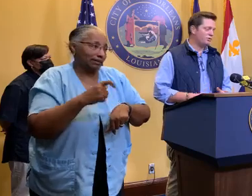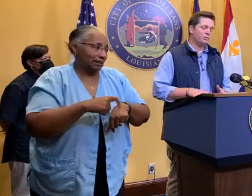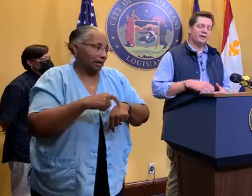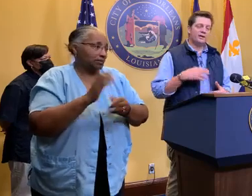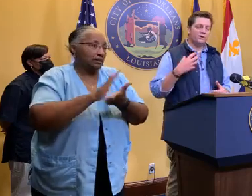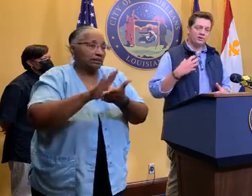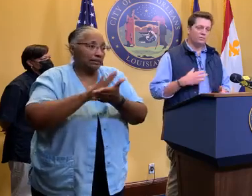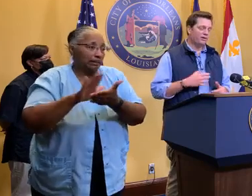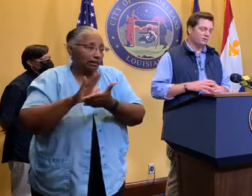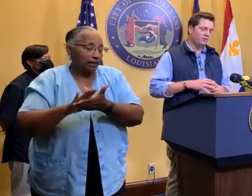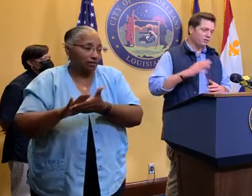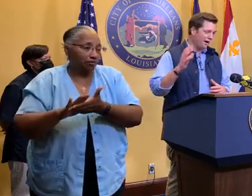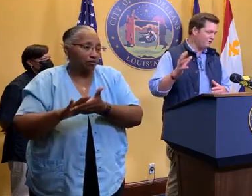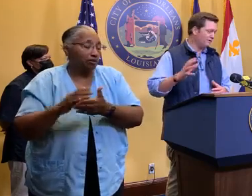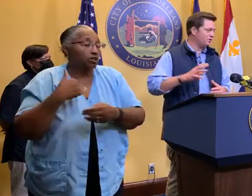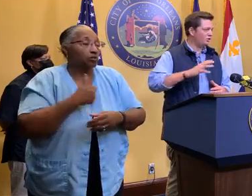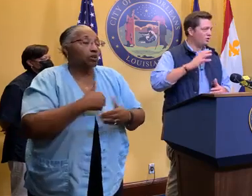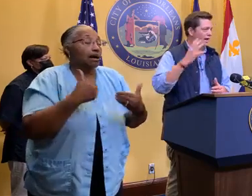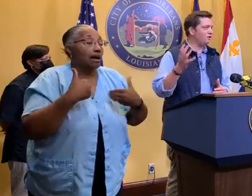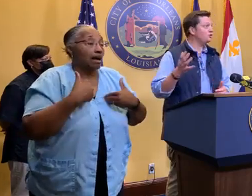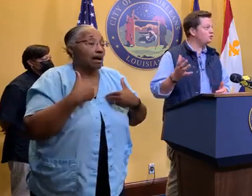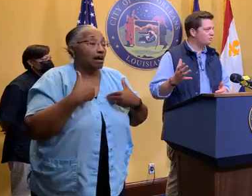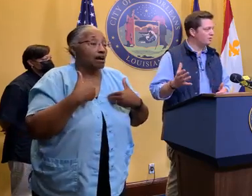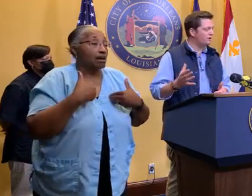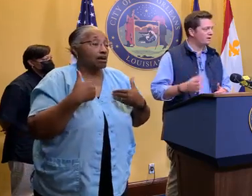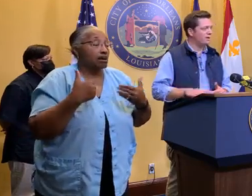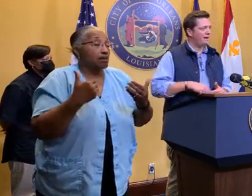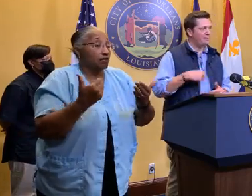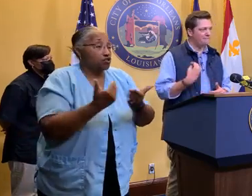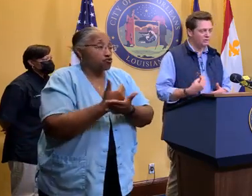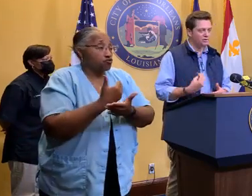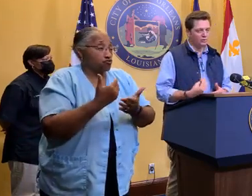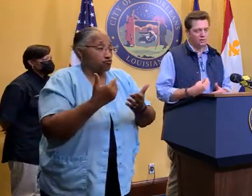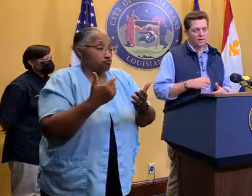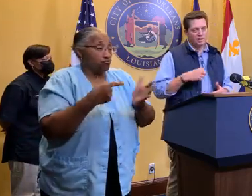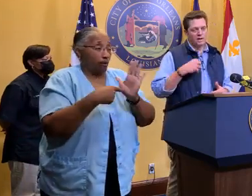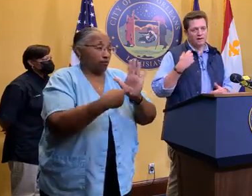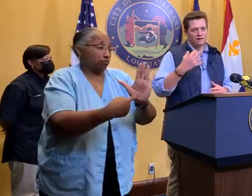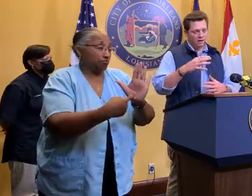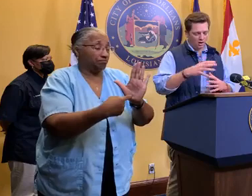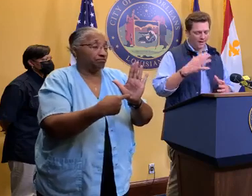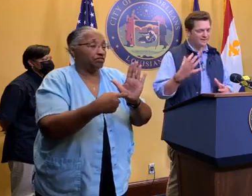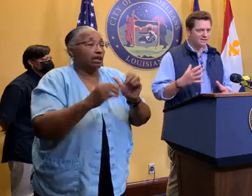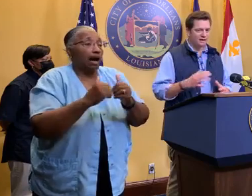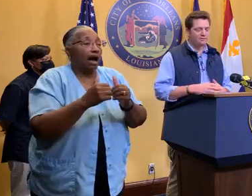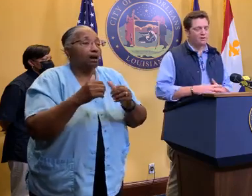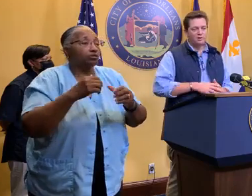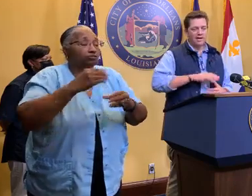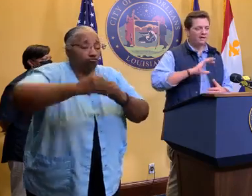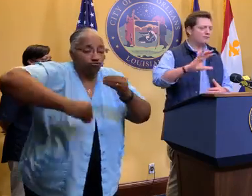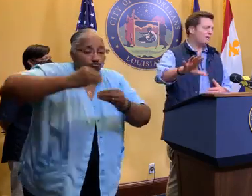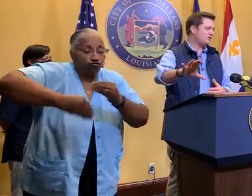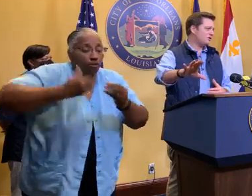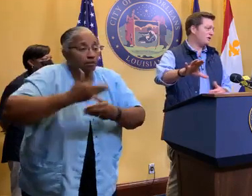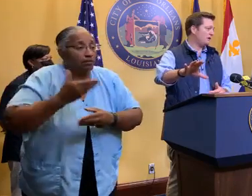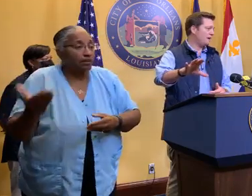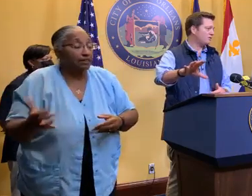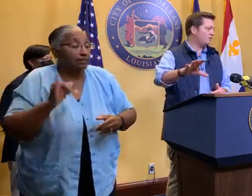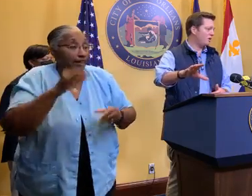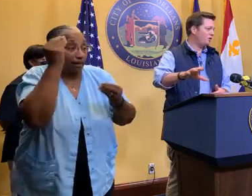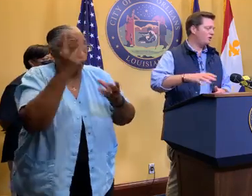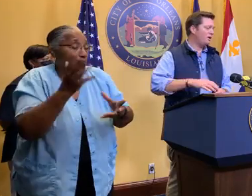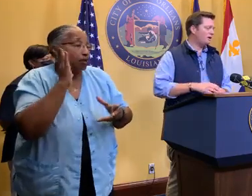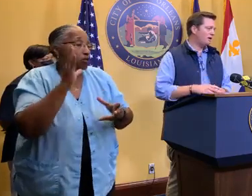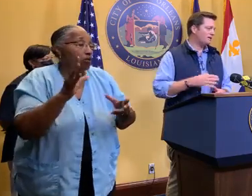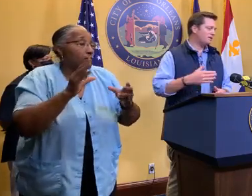your trash. We have a new graphic to show how to do debris cleanup, how to bundle, all that stuff. That information is going to come